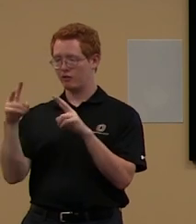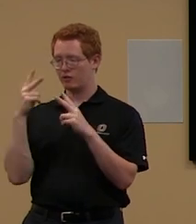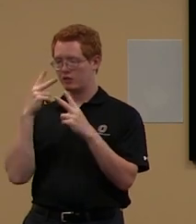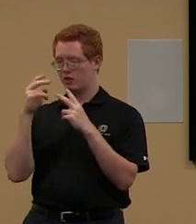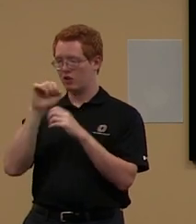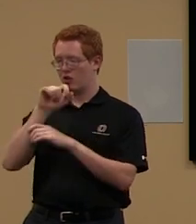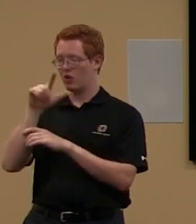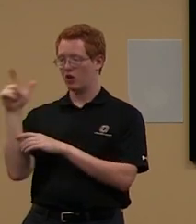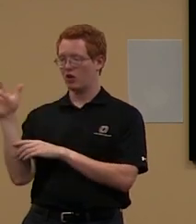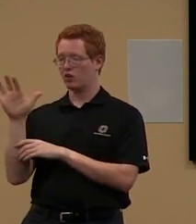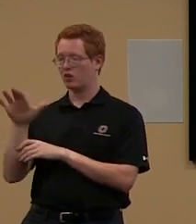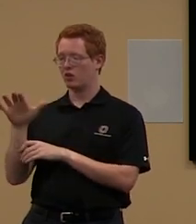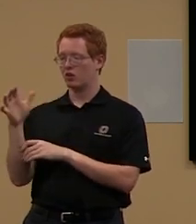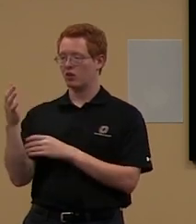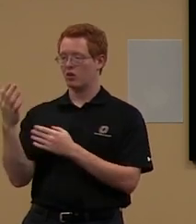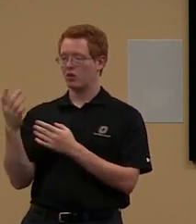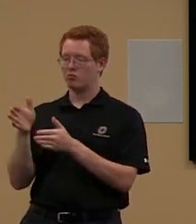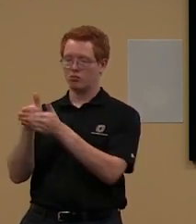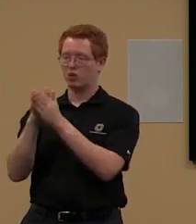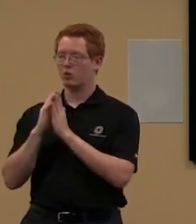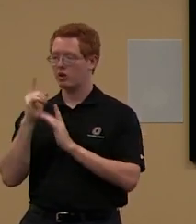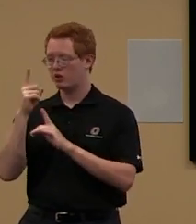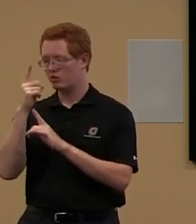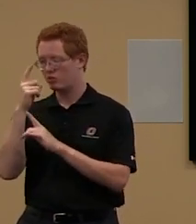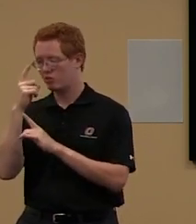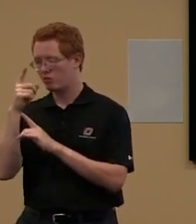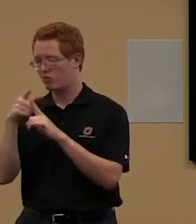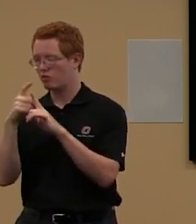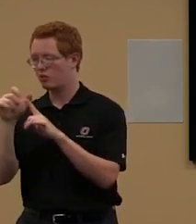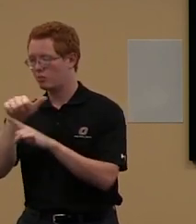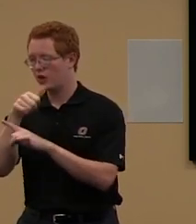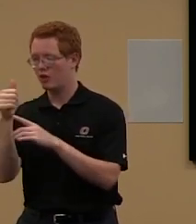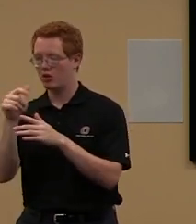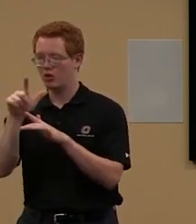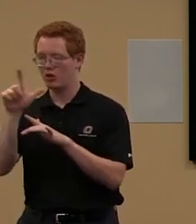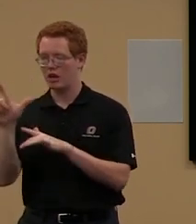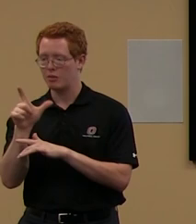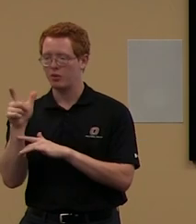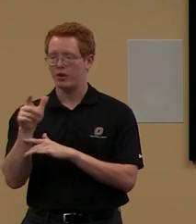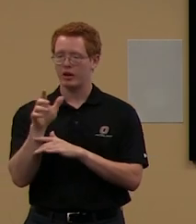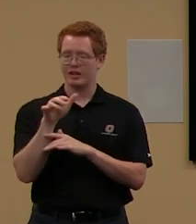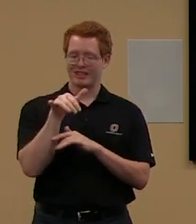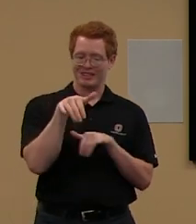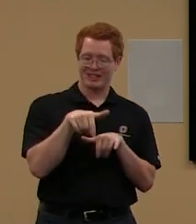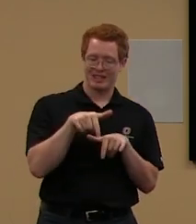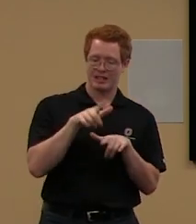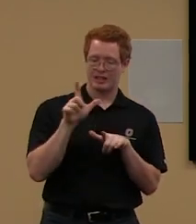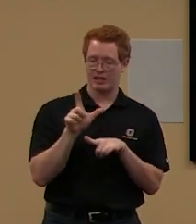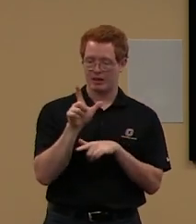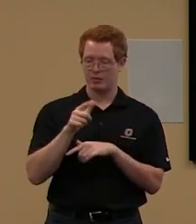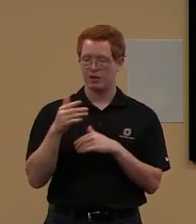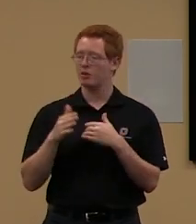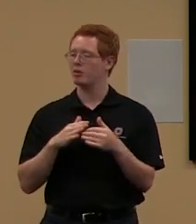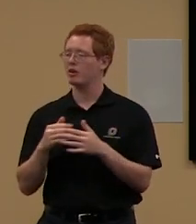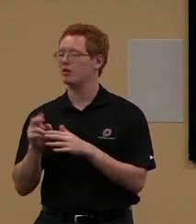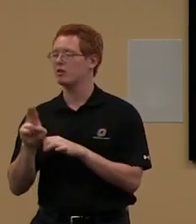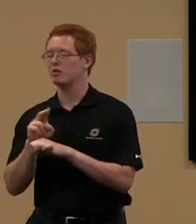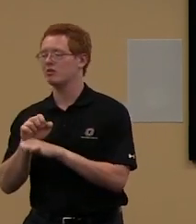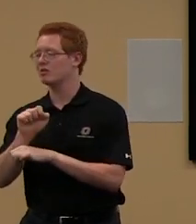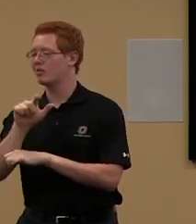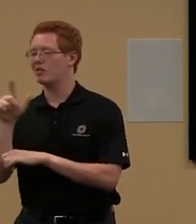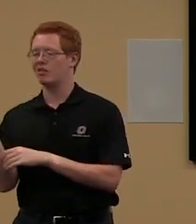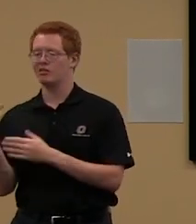your outstanding requests and kind of use all of those tools that are associated with